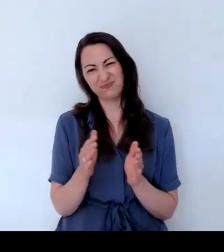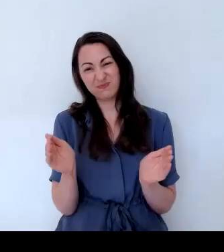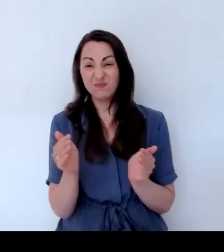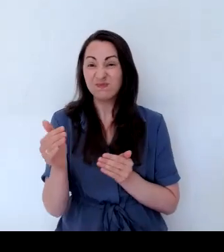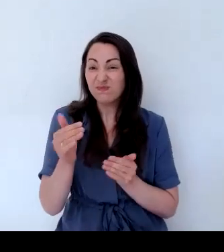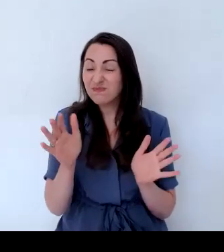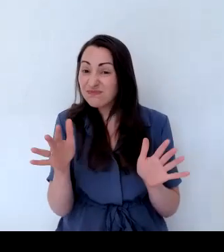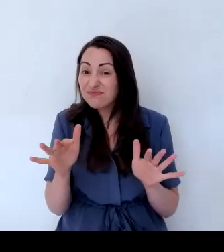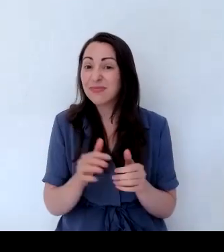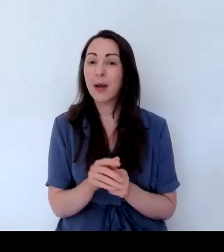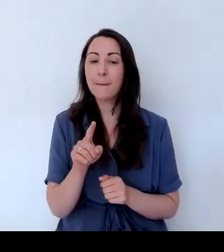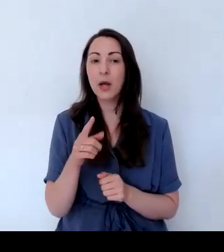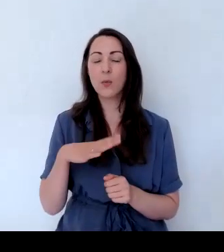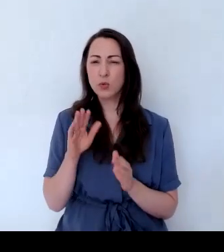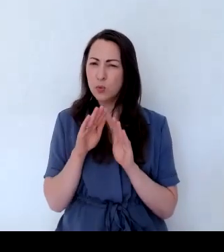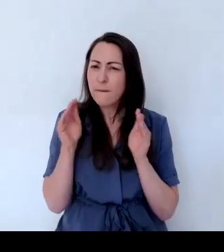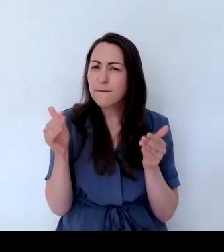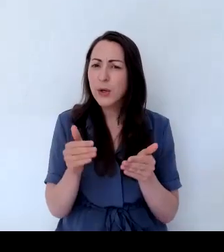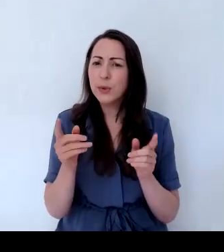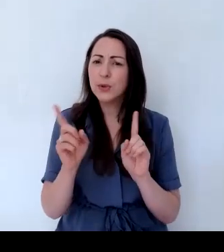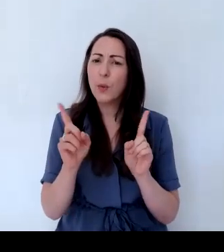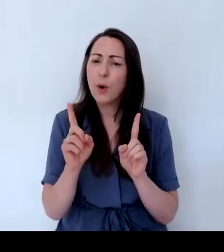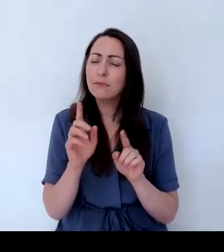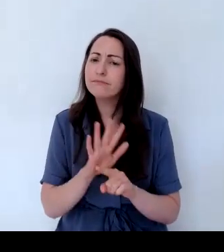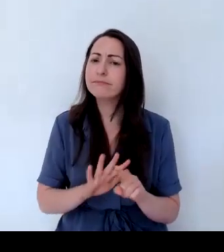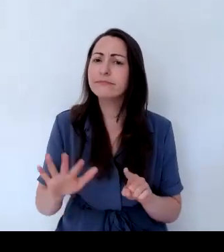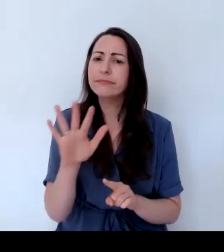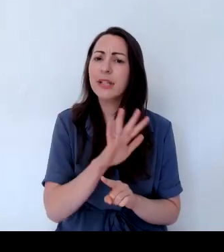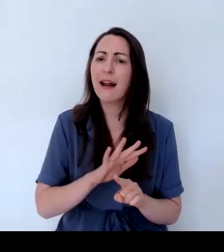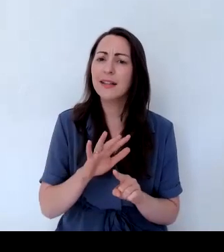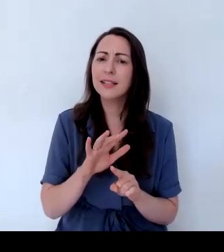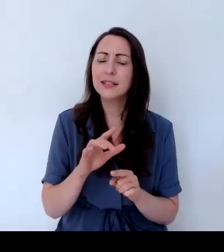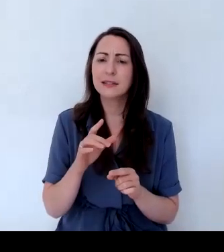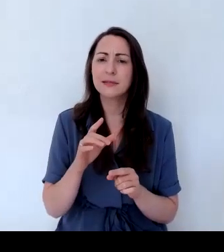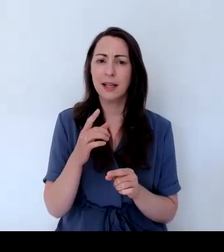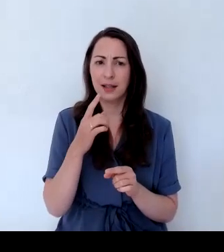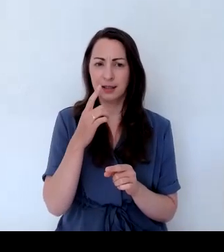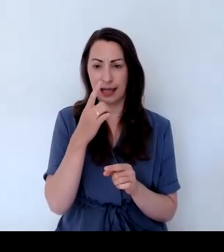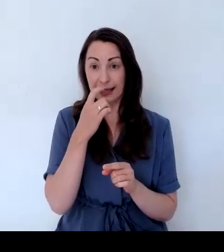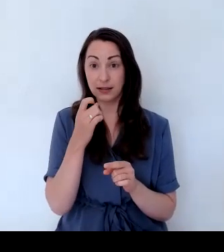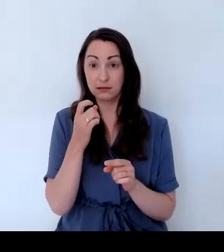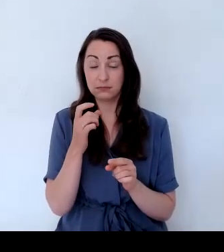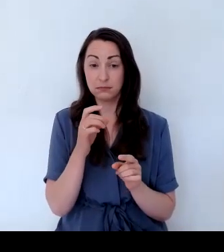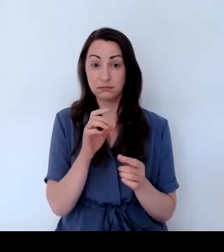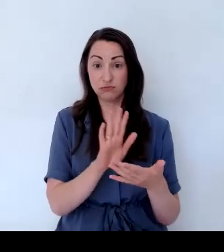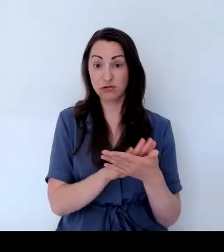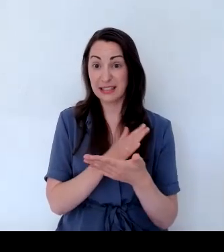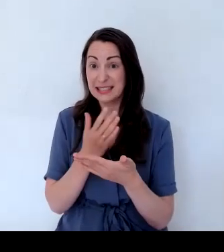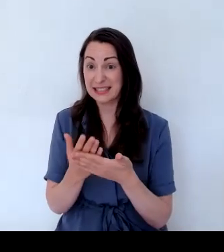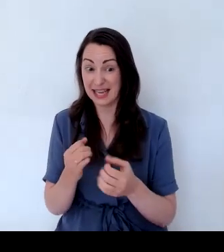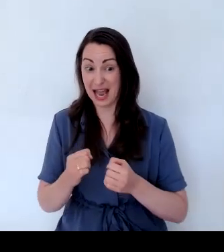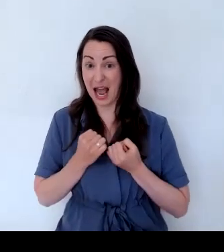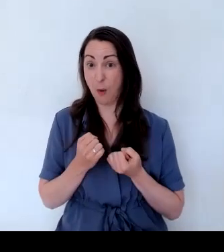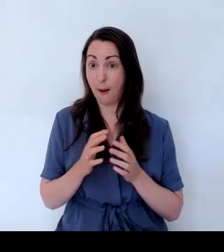we can easily translate what we've got here to a small space. And to start off with,